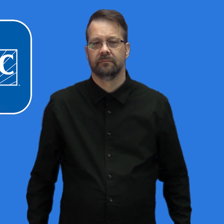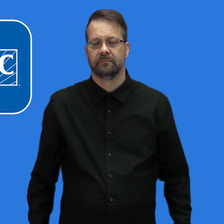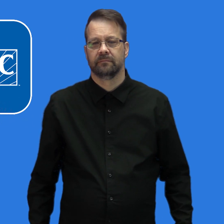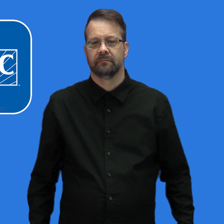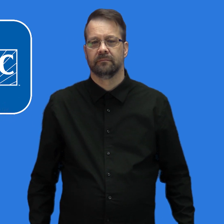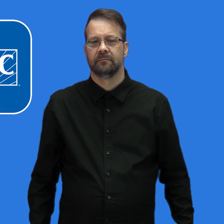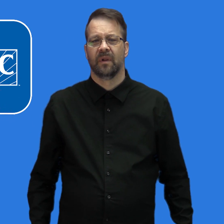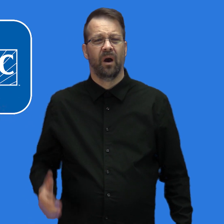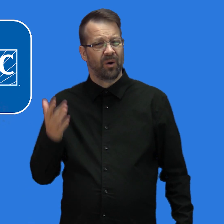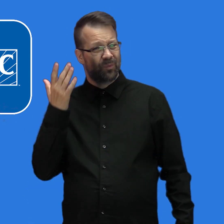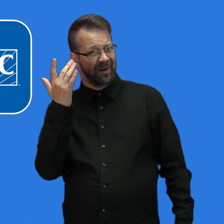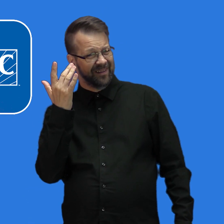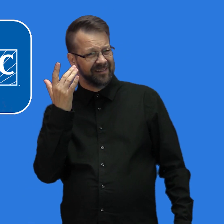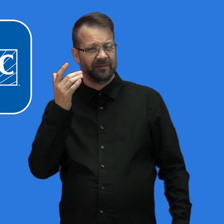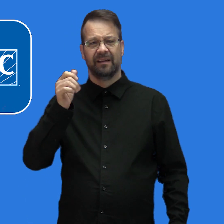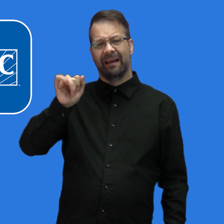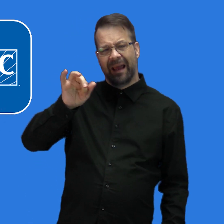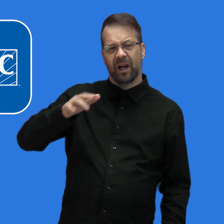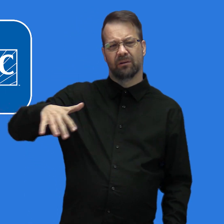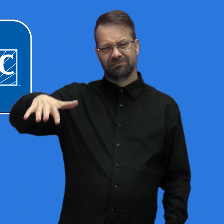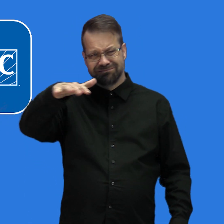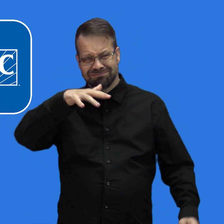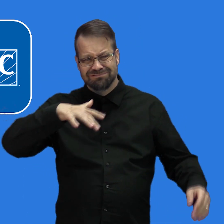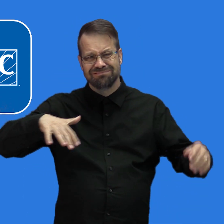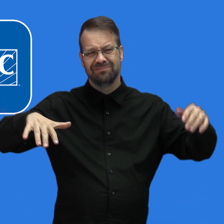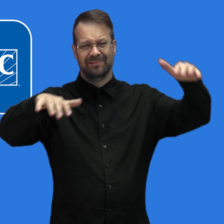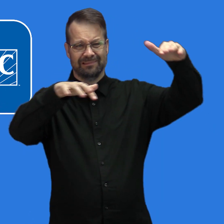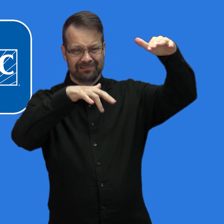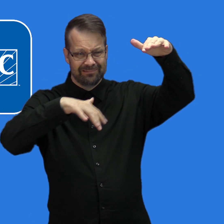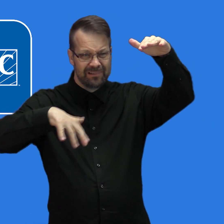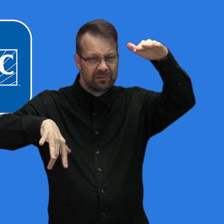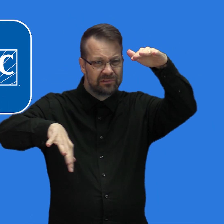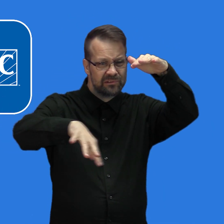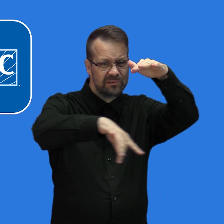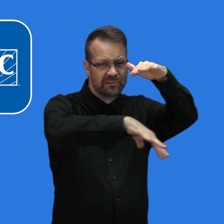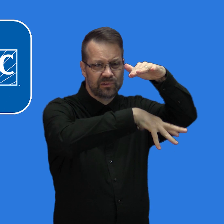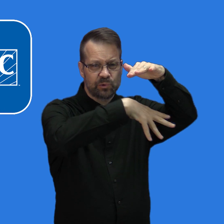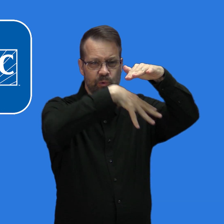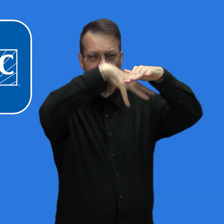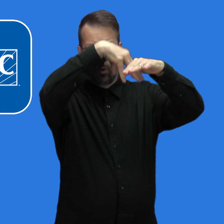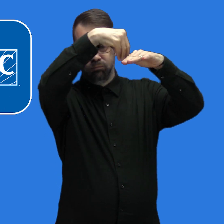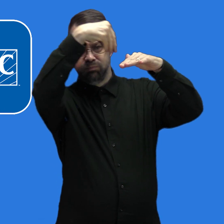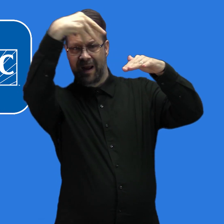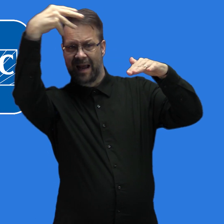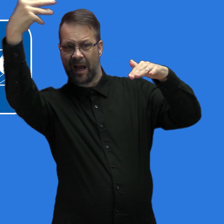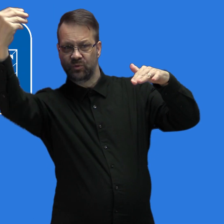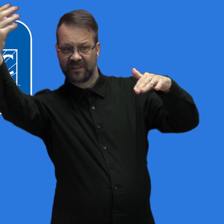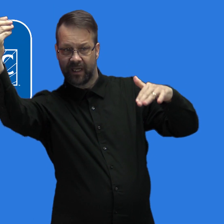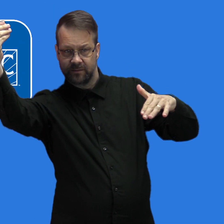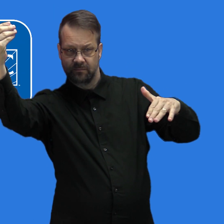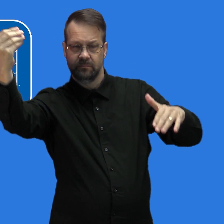stovetop and in your bathroom that vent outdoors can help move air outside.